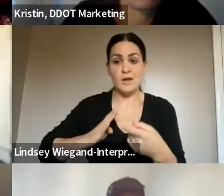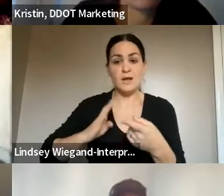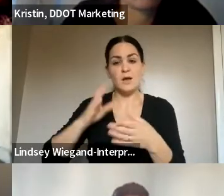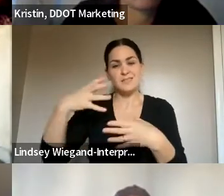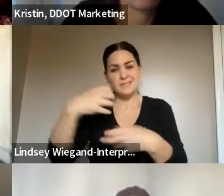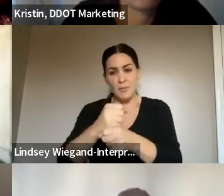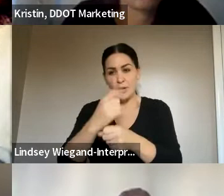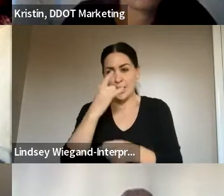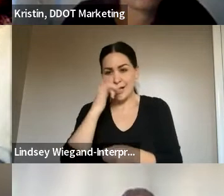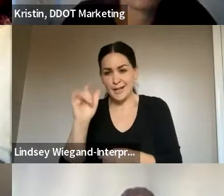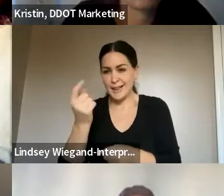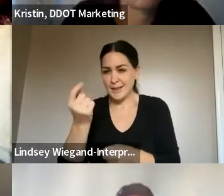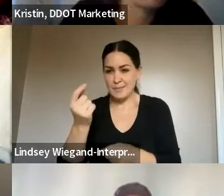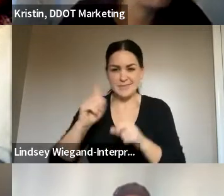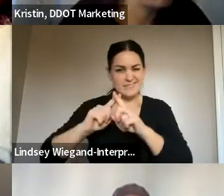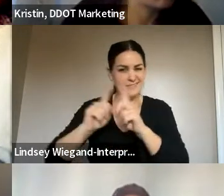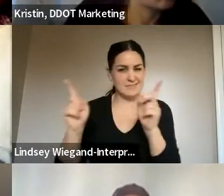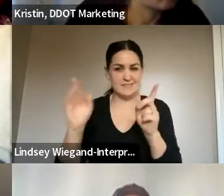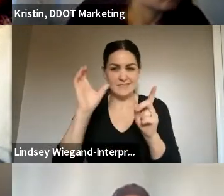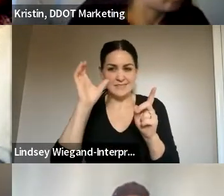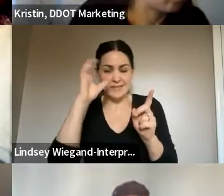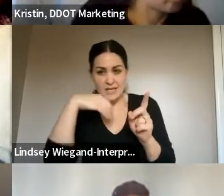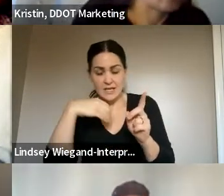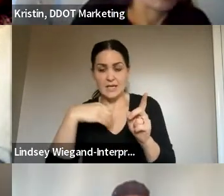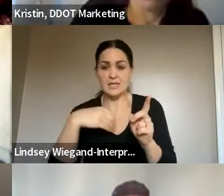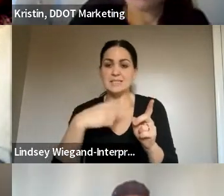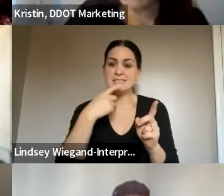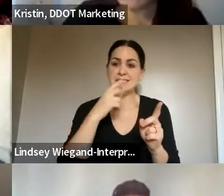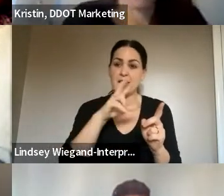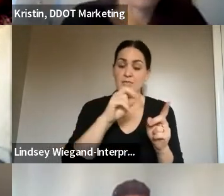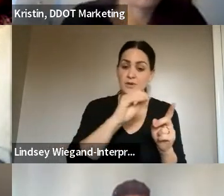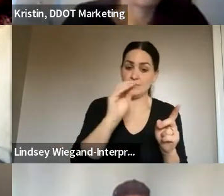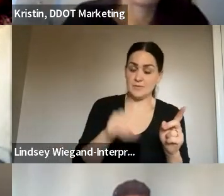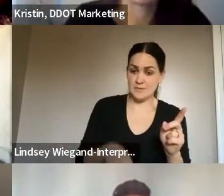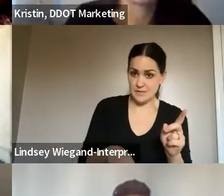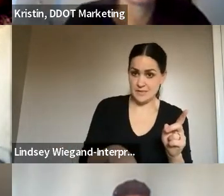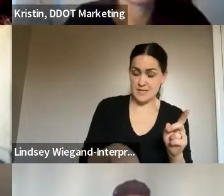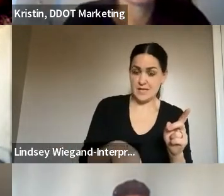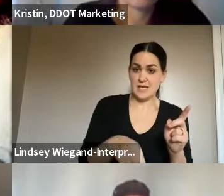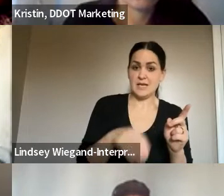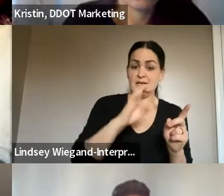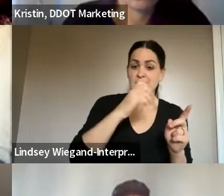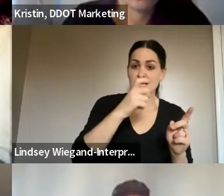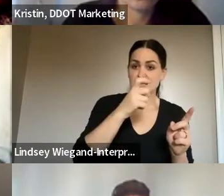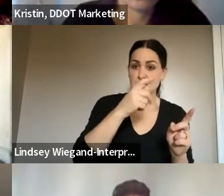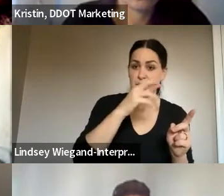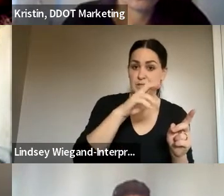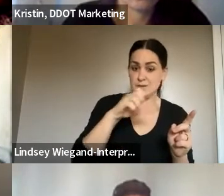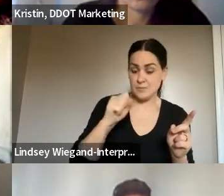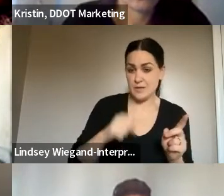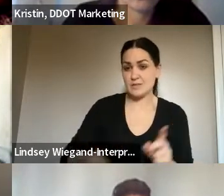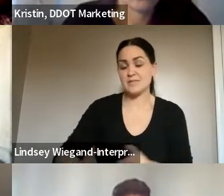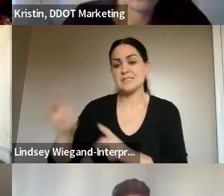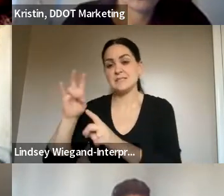because it said 30% peoples express, 70% transdev. Transdev submitted